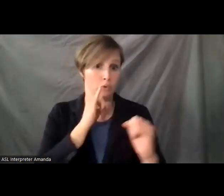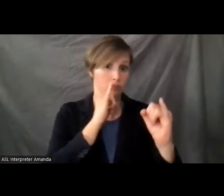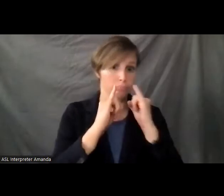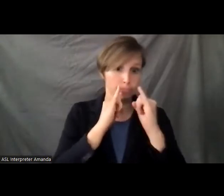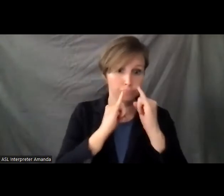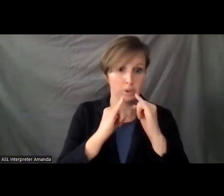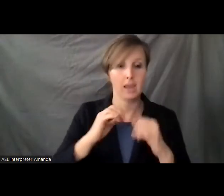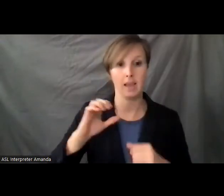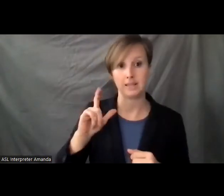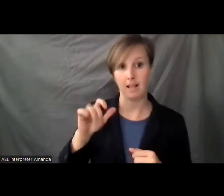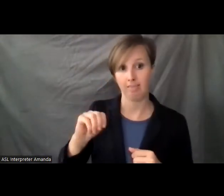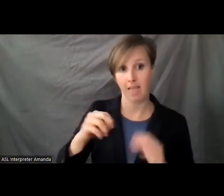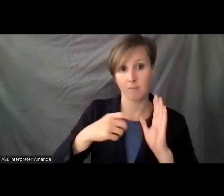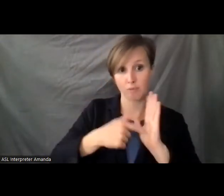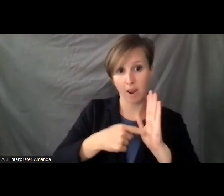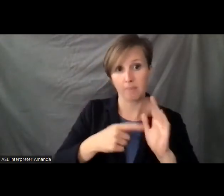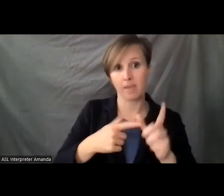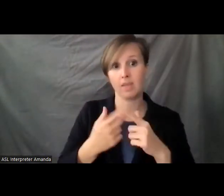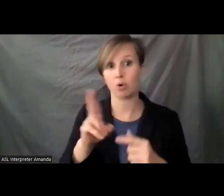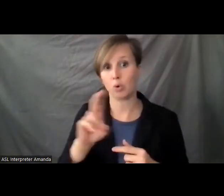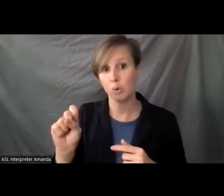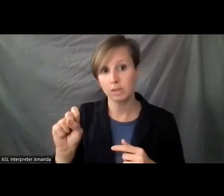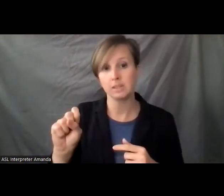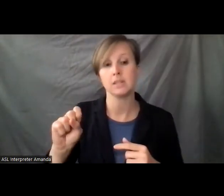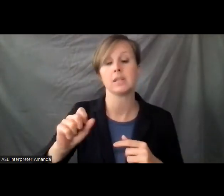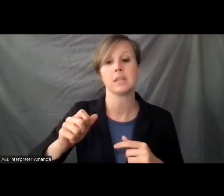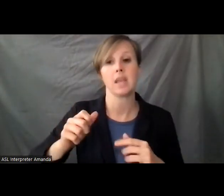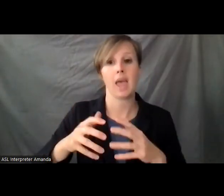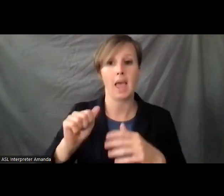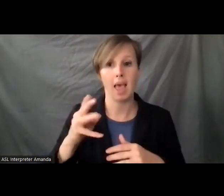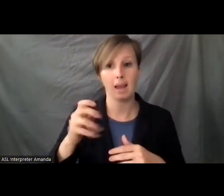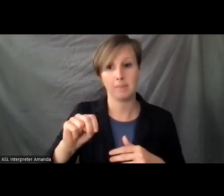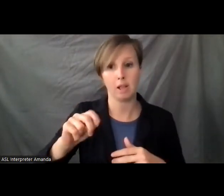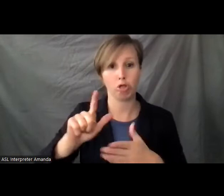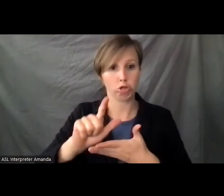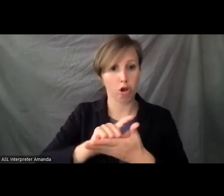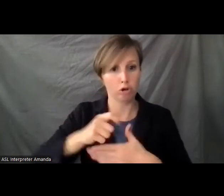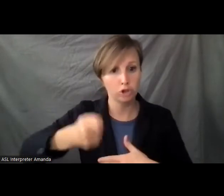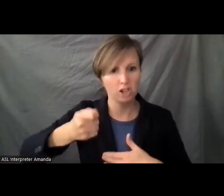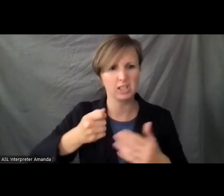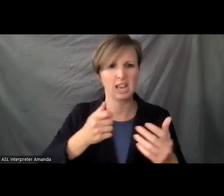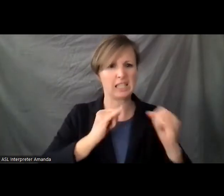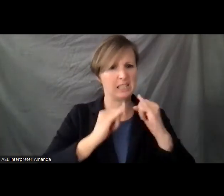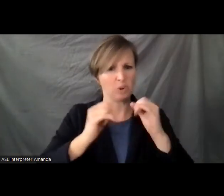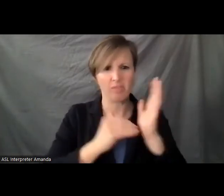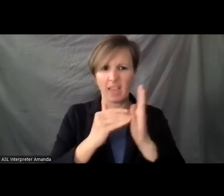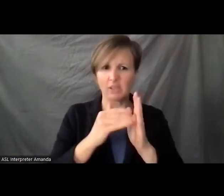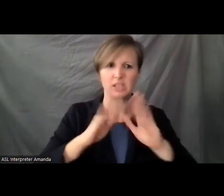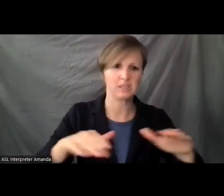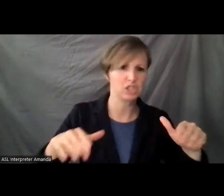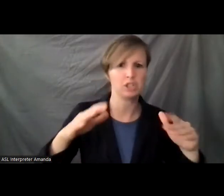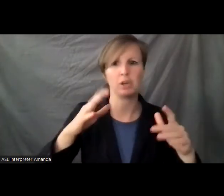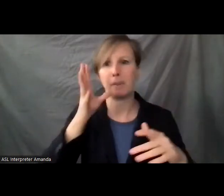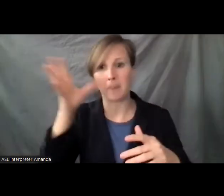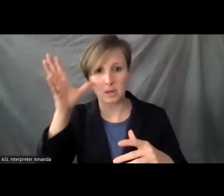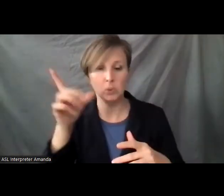as a claims representative and then as a United States Administrative Law Judge, thousands of children and parents that have been and are